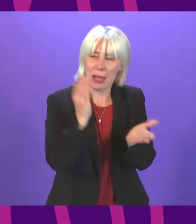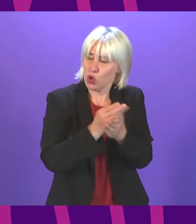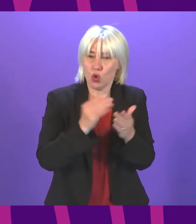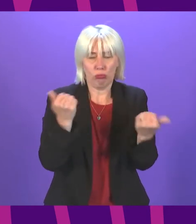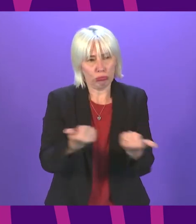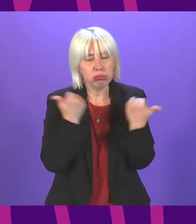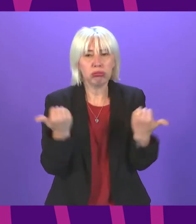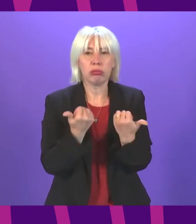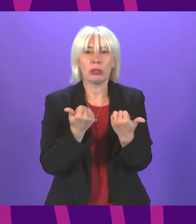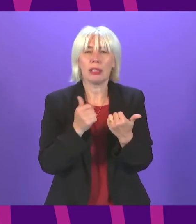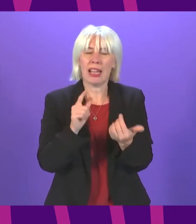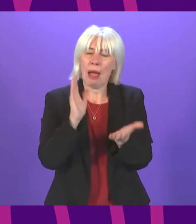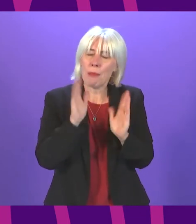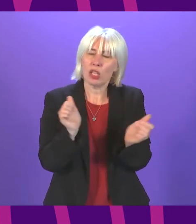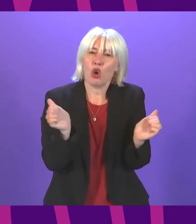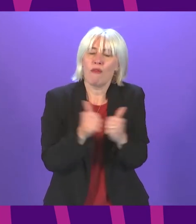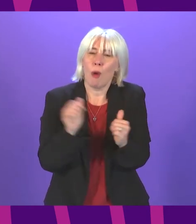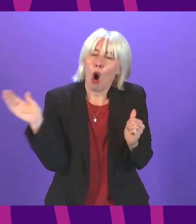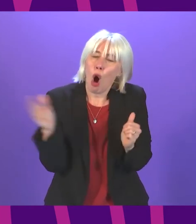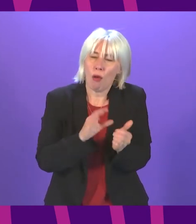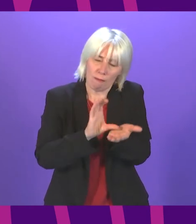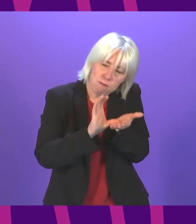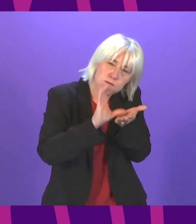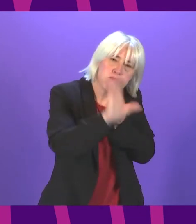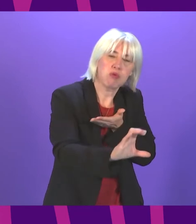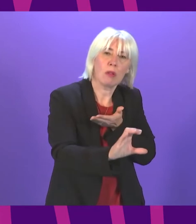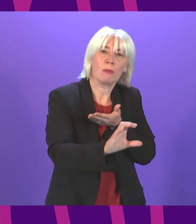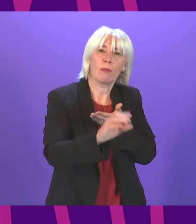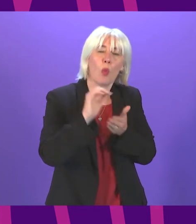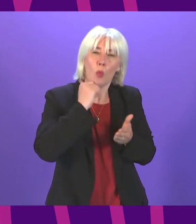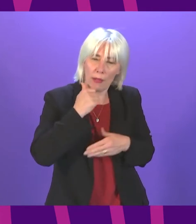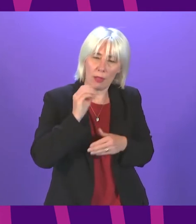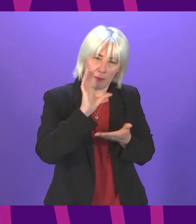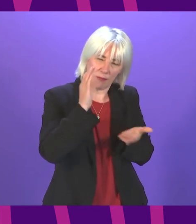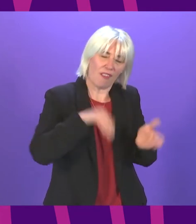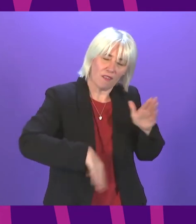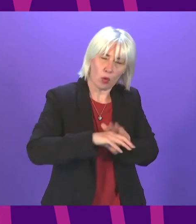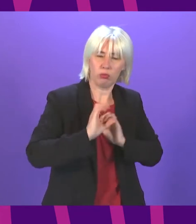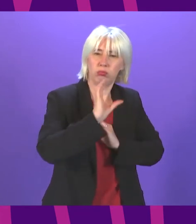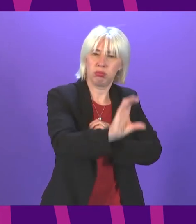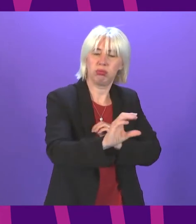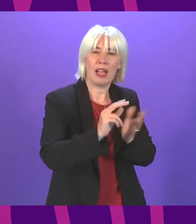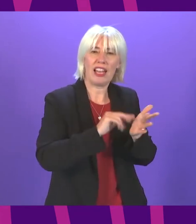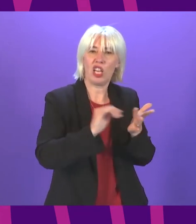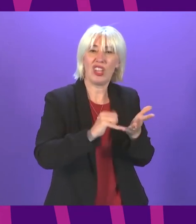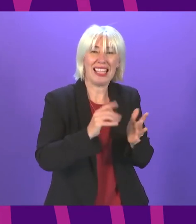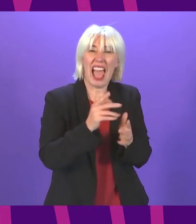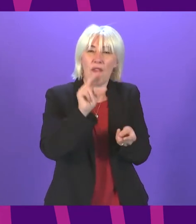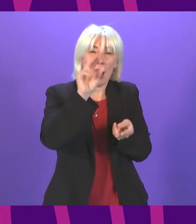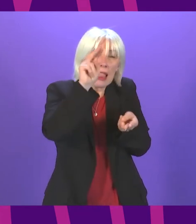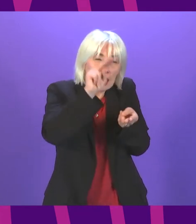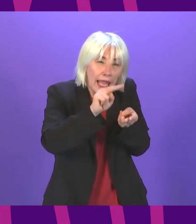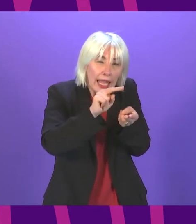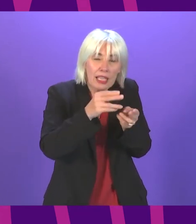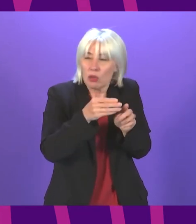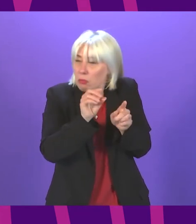that every penny of this one-off injection will be put at the disposal of our NHS staff. Anything less, anything less,